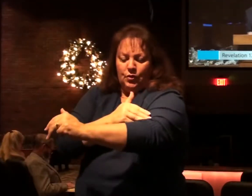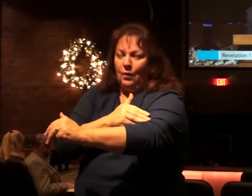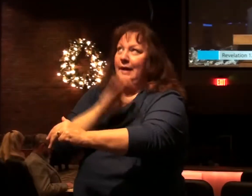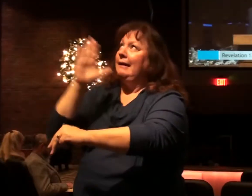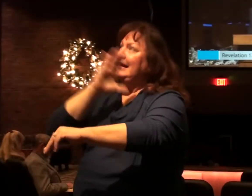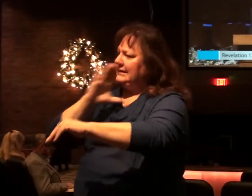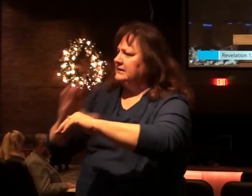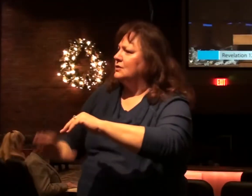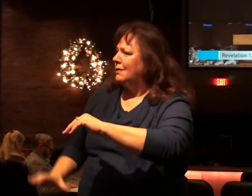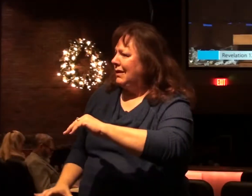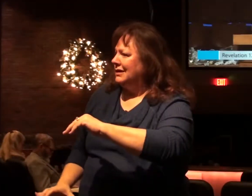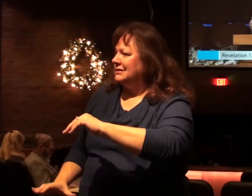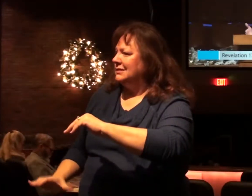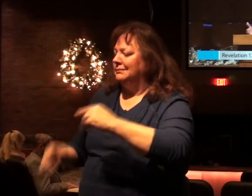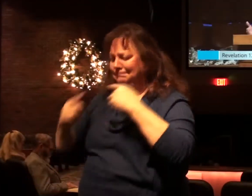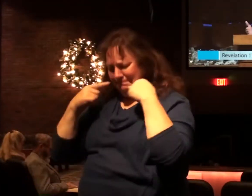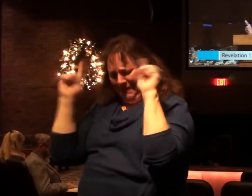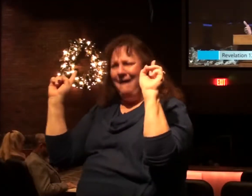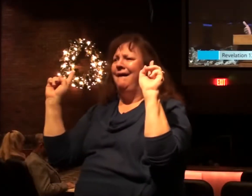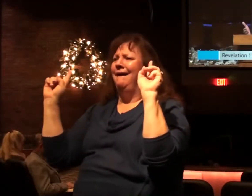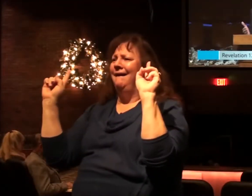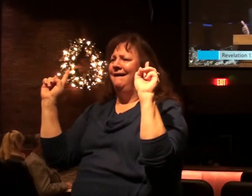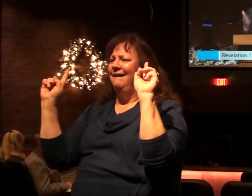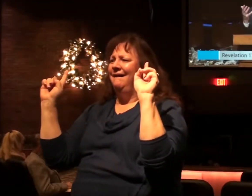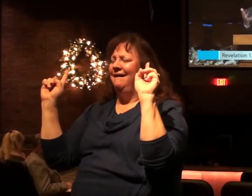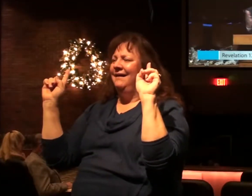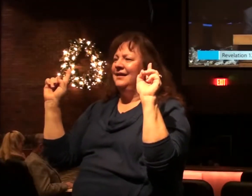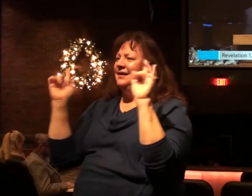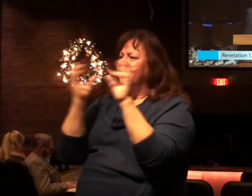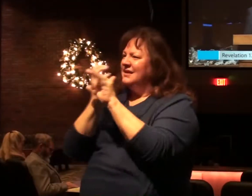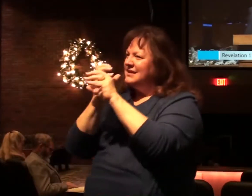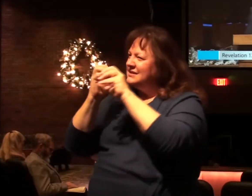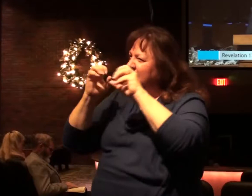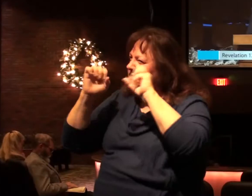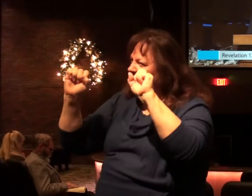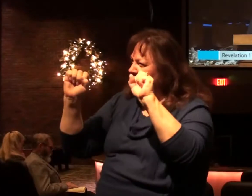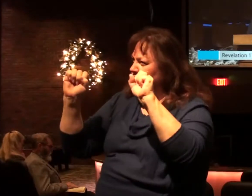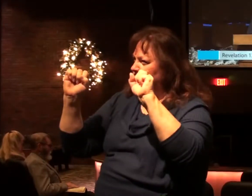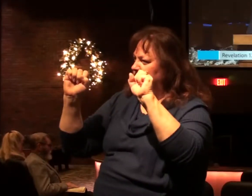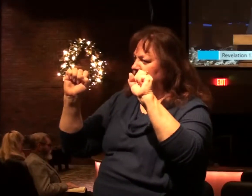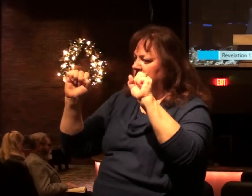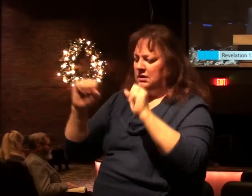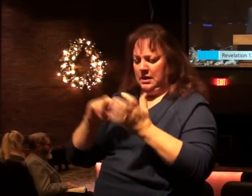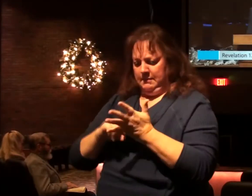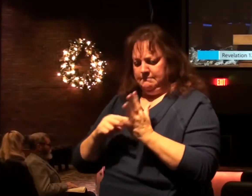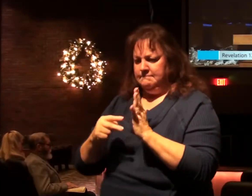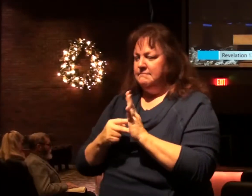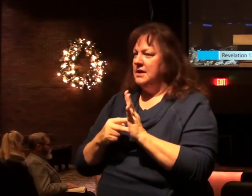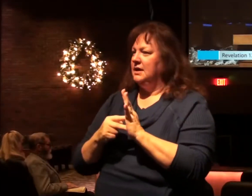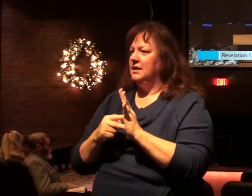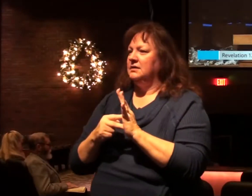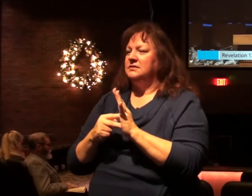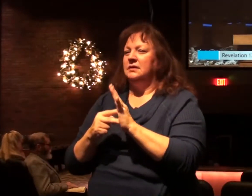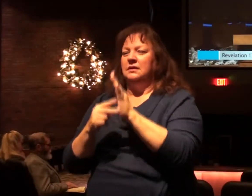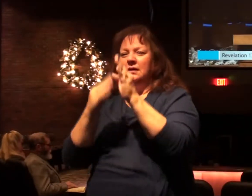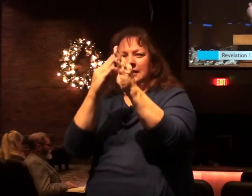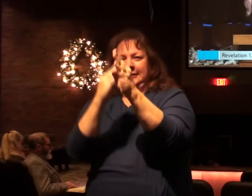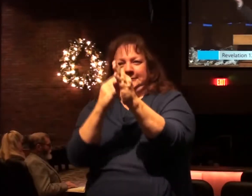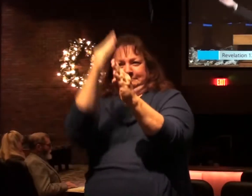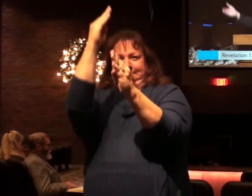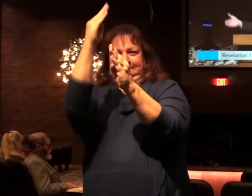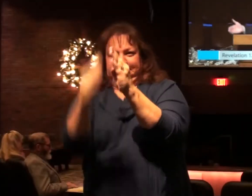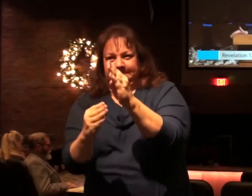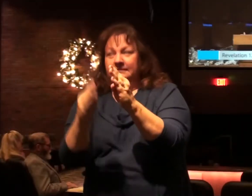Christ, have come. Salvation. This refers to the ultimate completion of